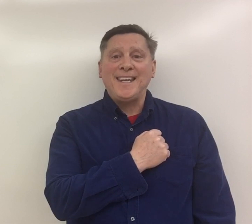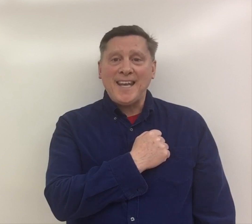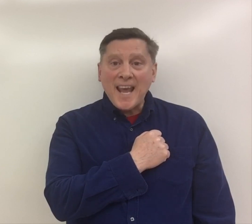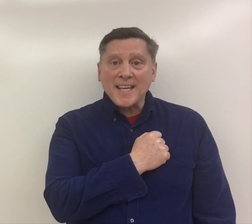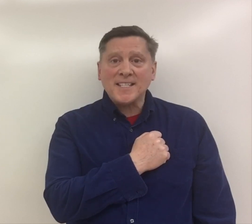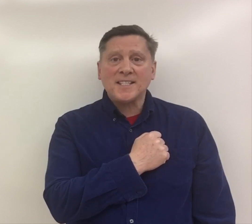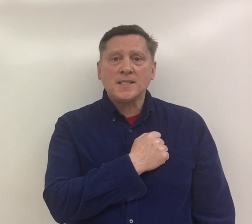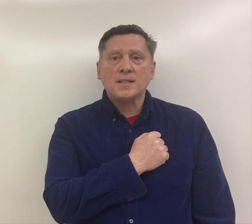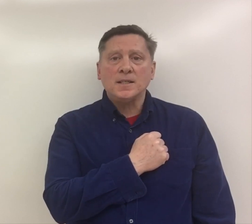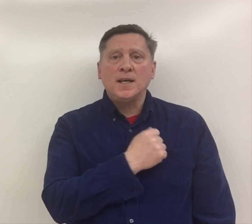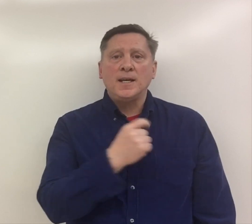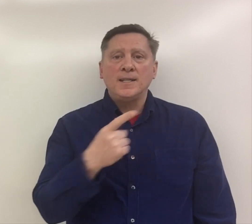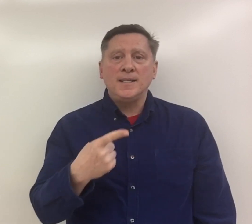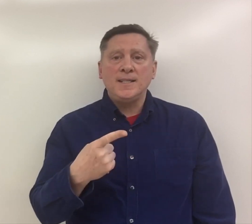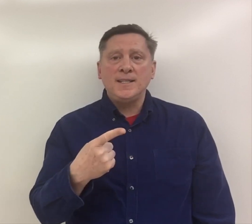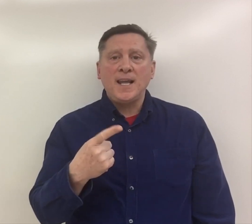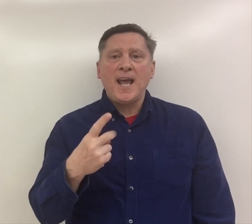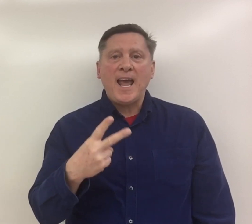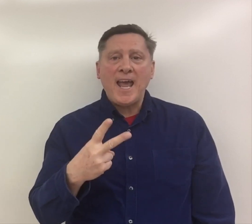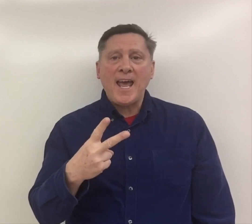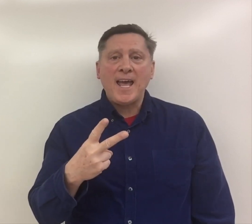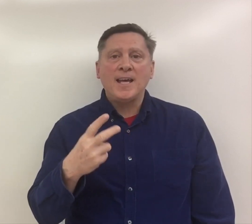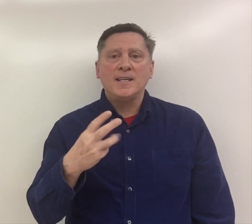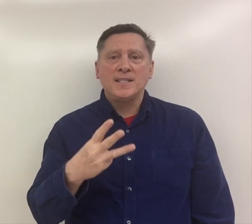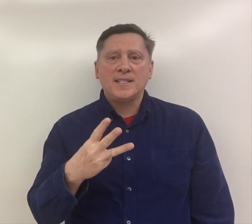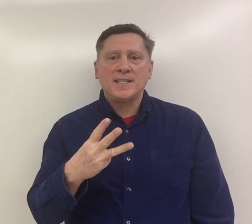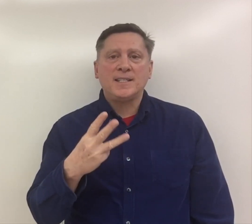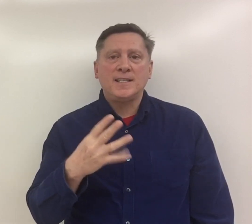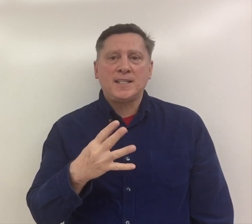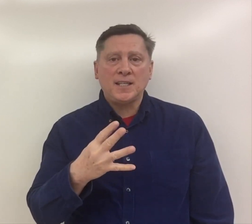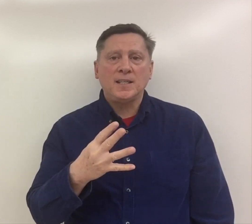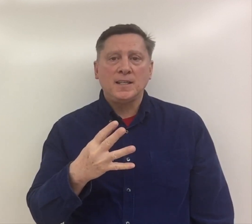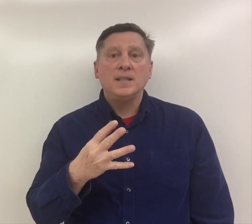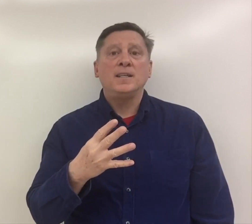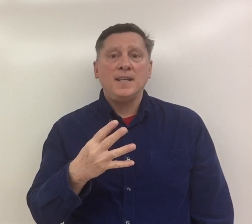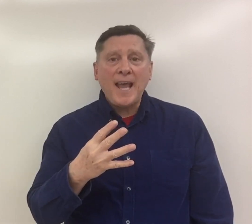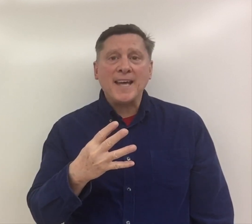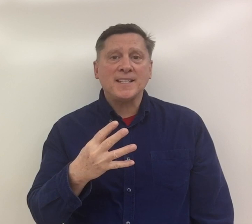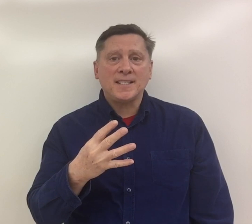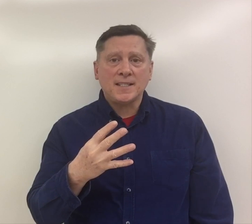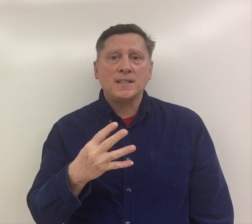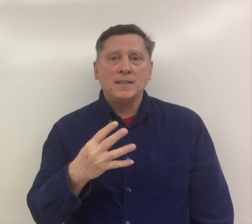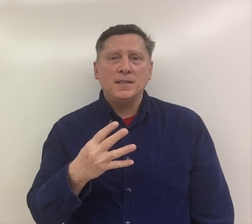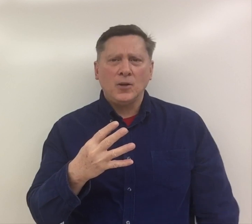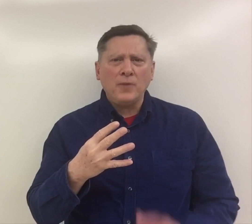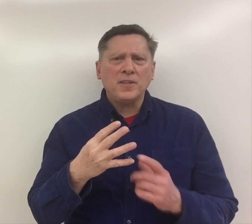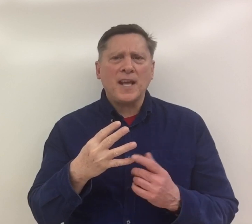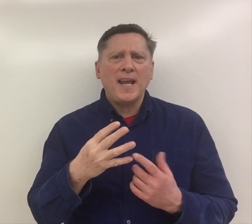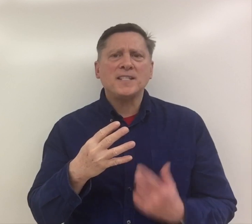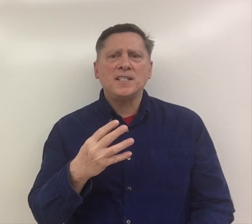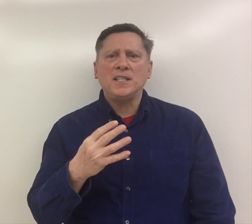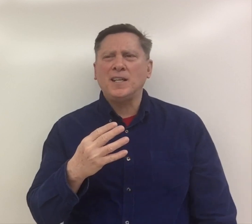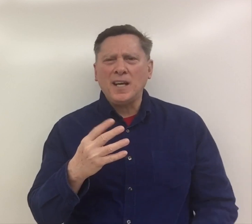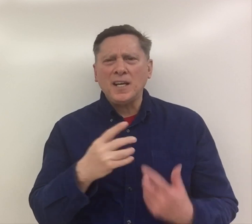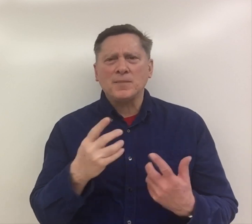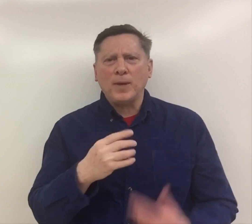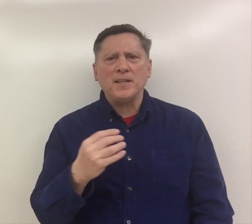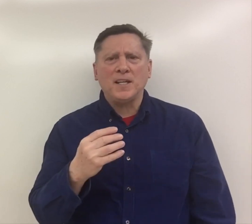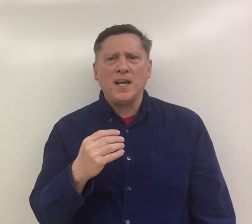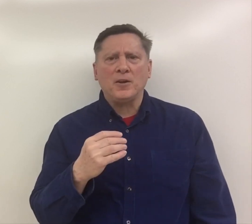Nest. N, eh, s, t. Nest. And often that s-t kind of gets blended together.